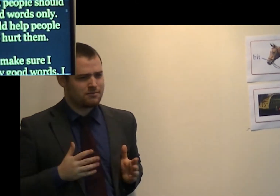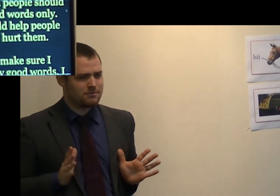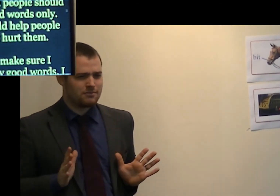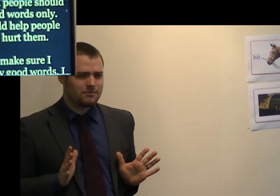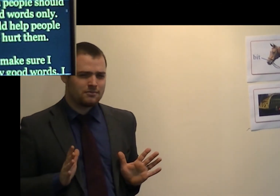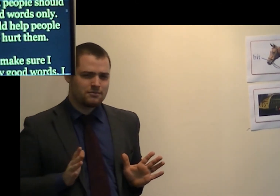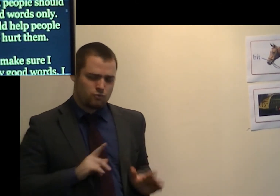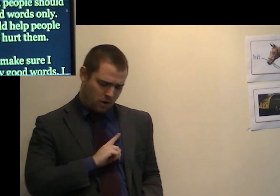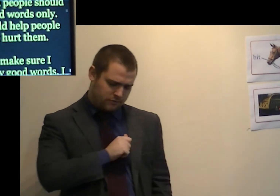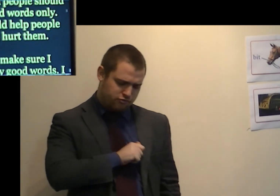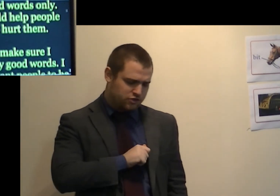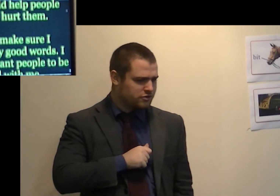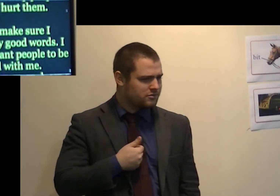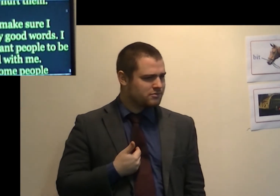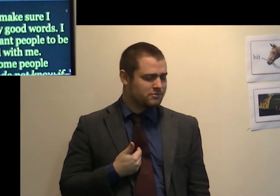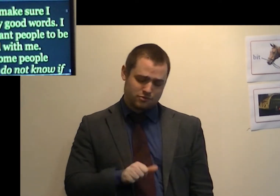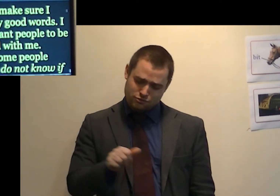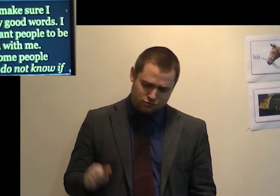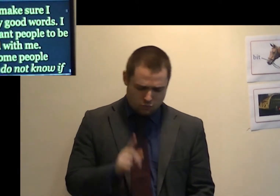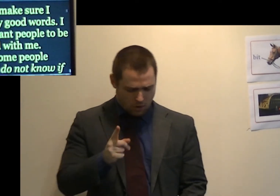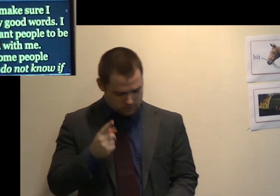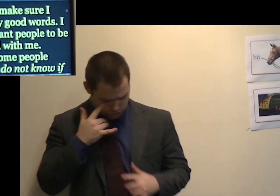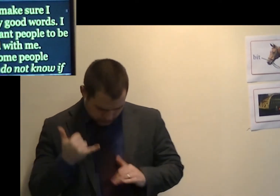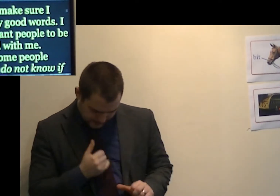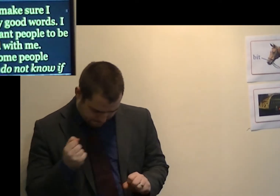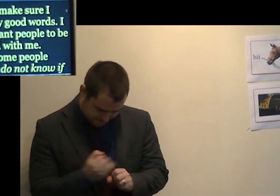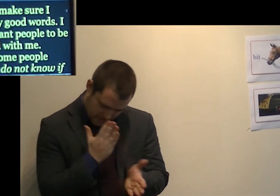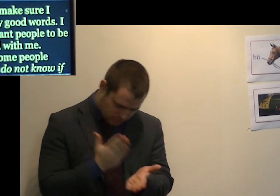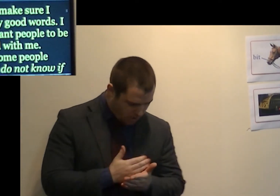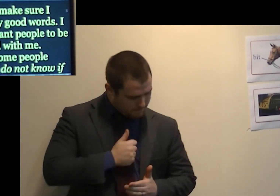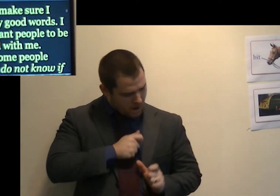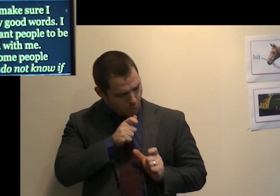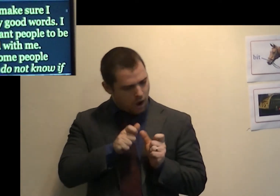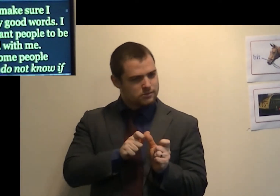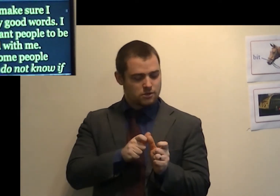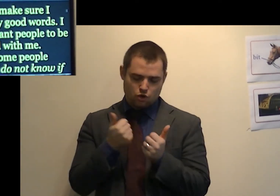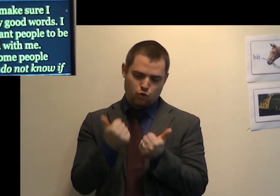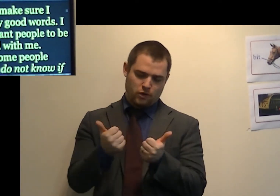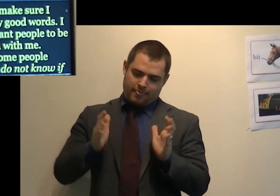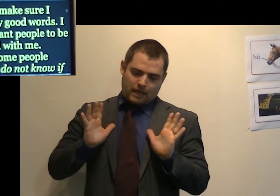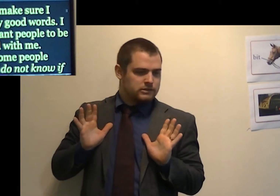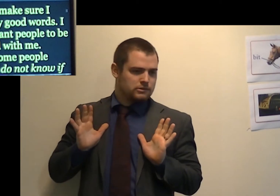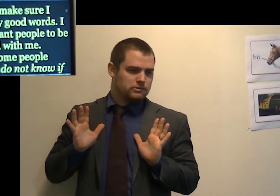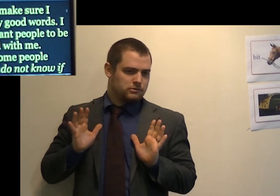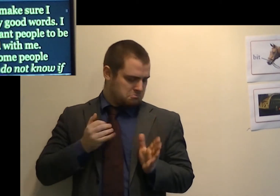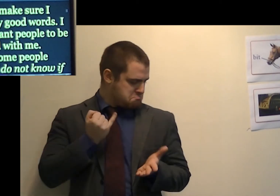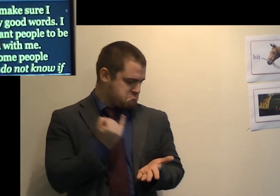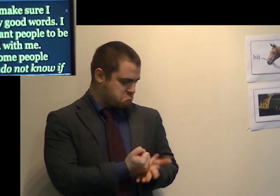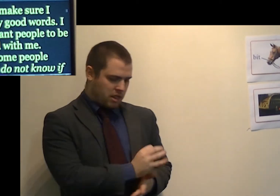I should make sure I have only good words. I do not want people